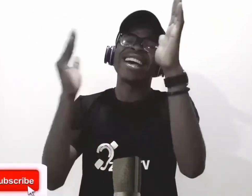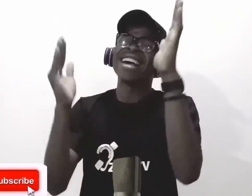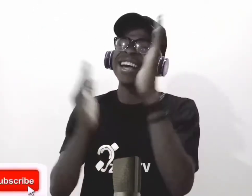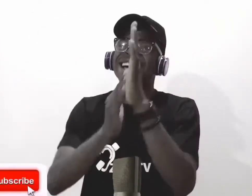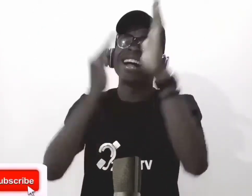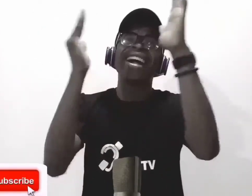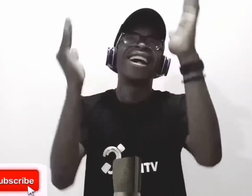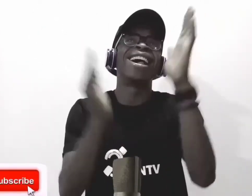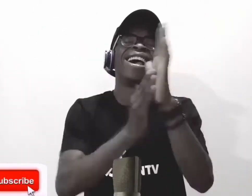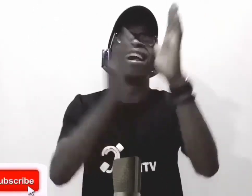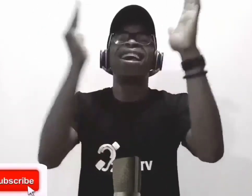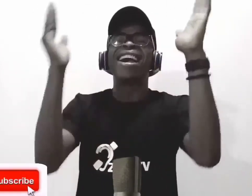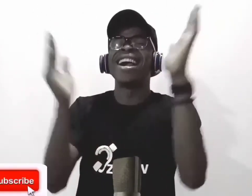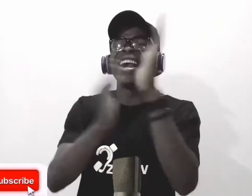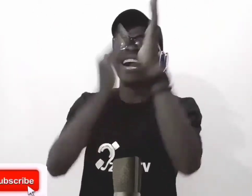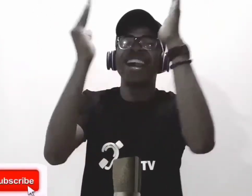this this